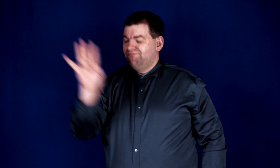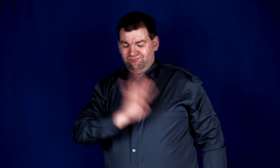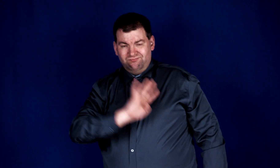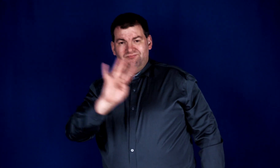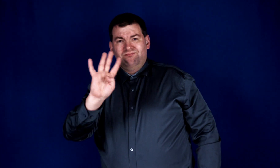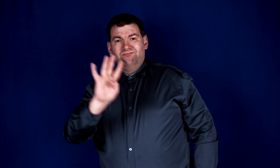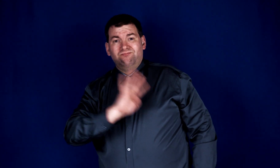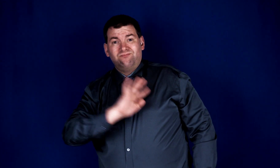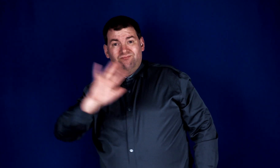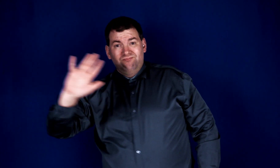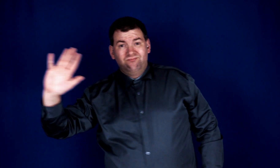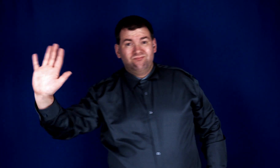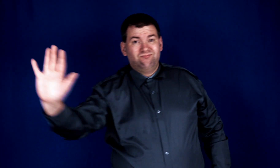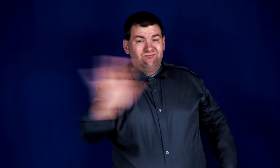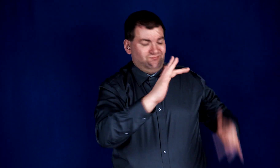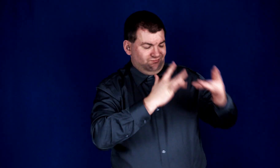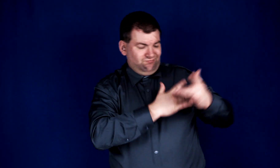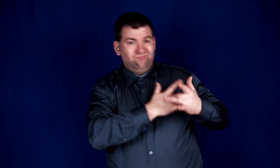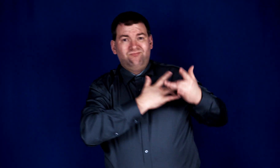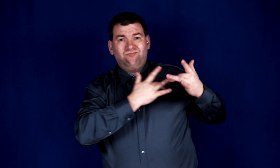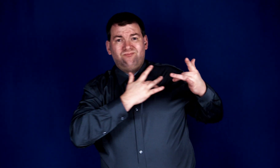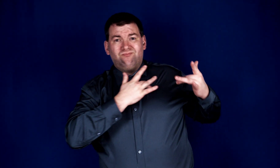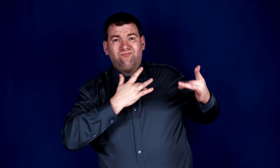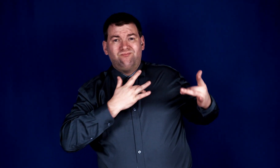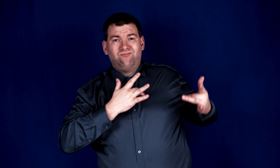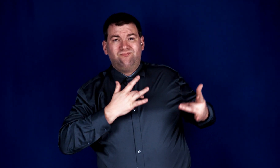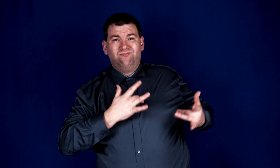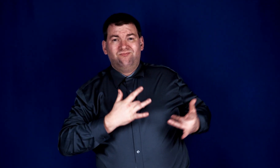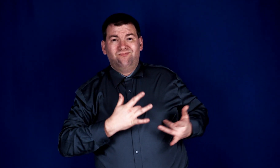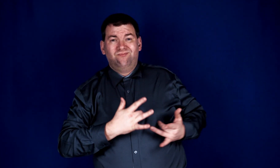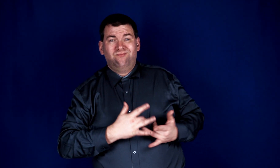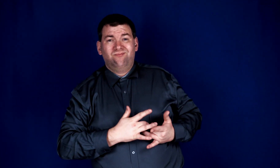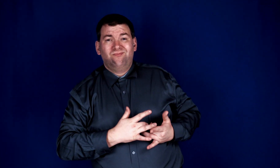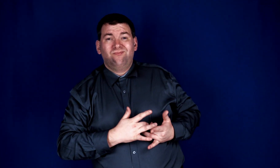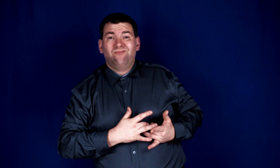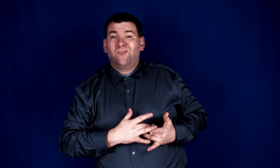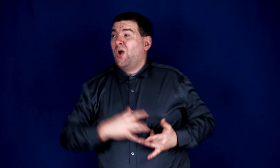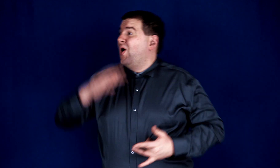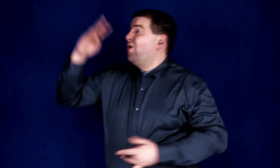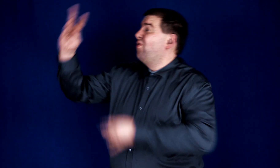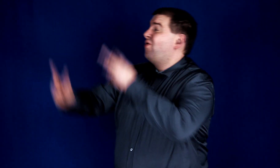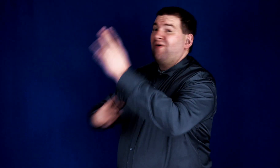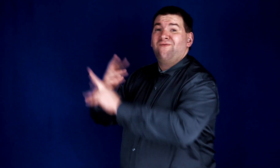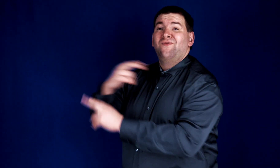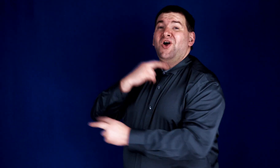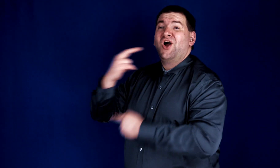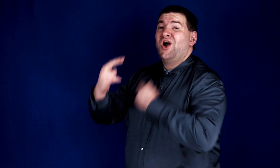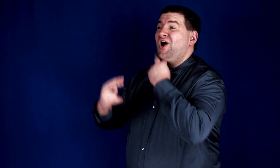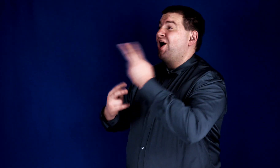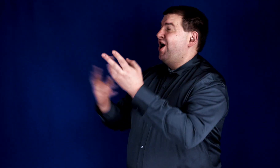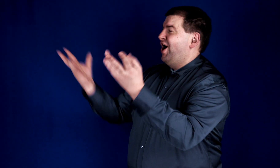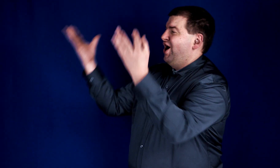in your heart Other voices